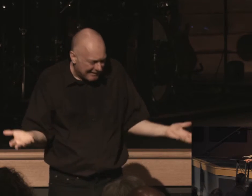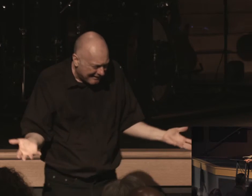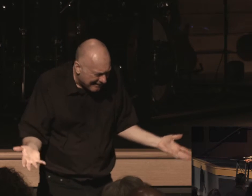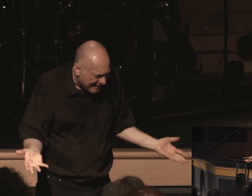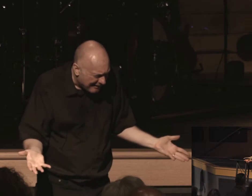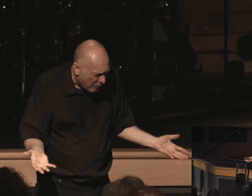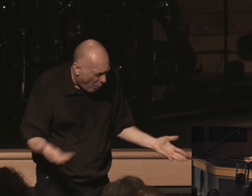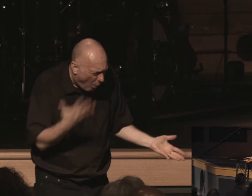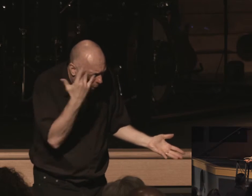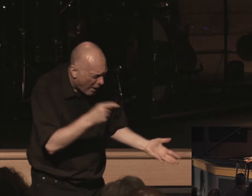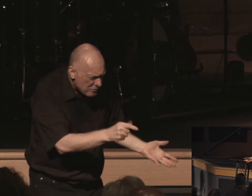teach it